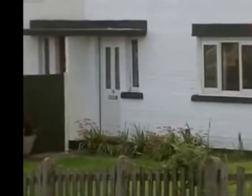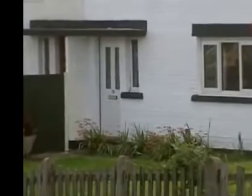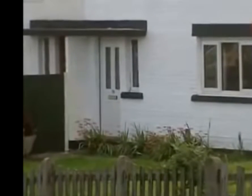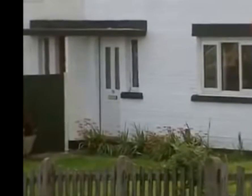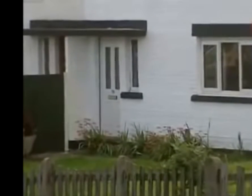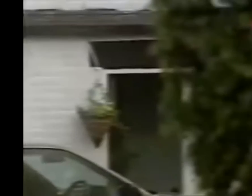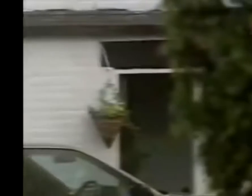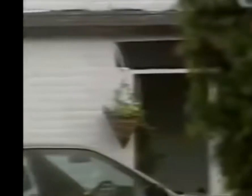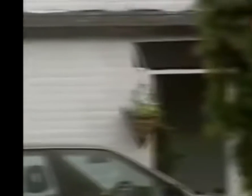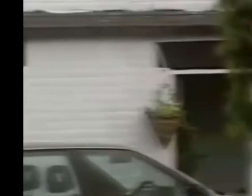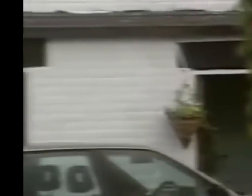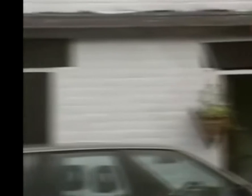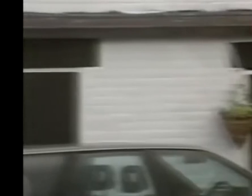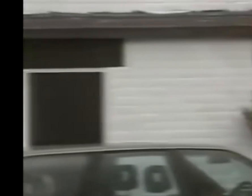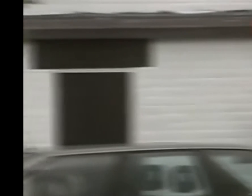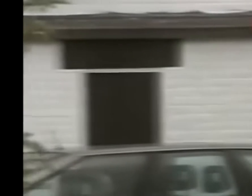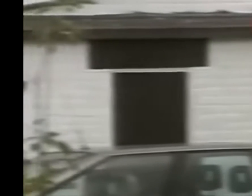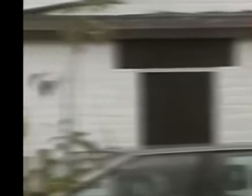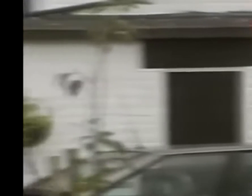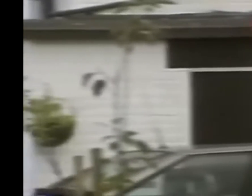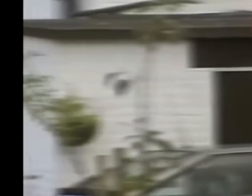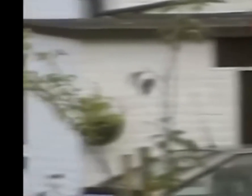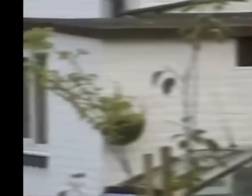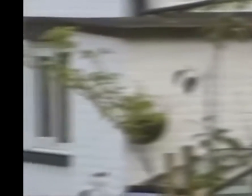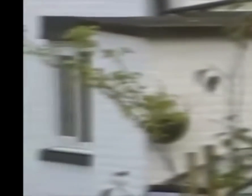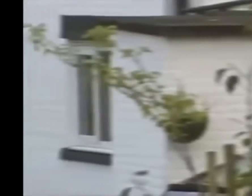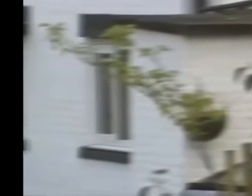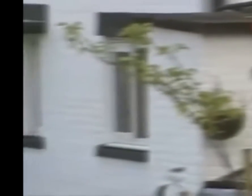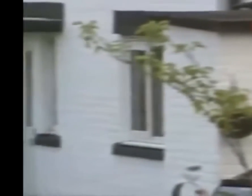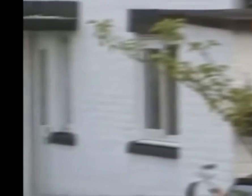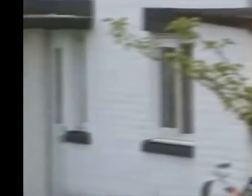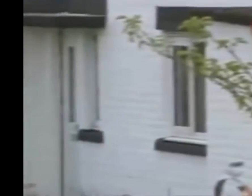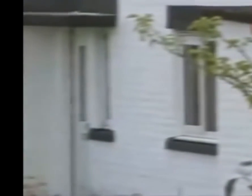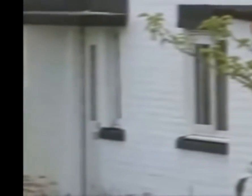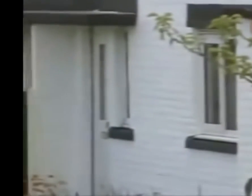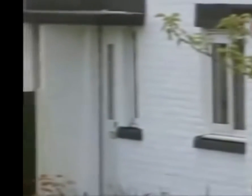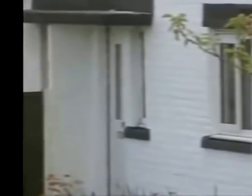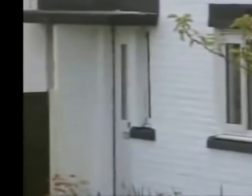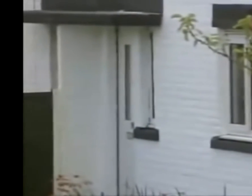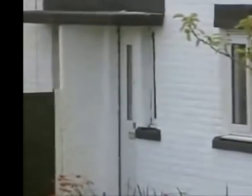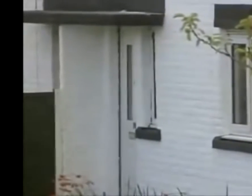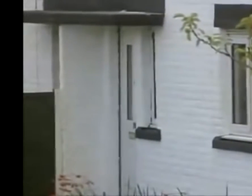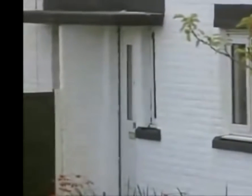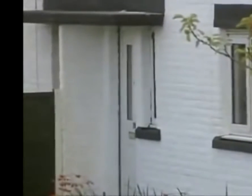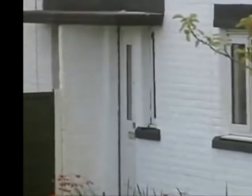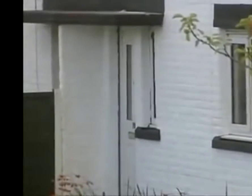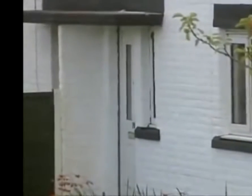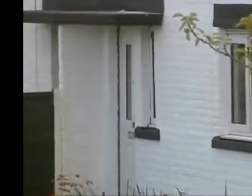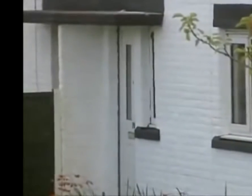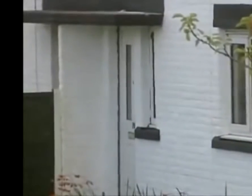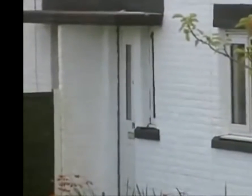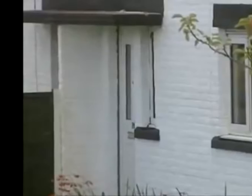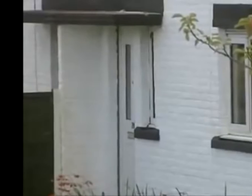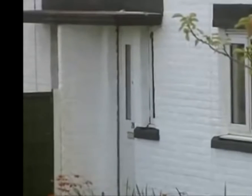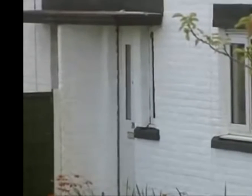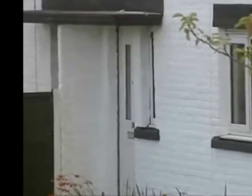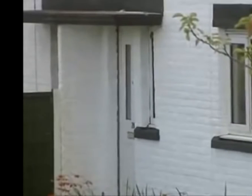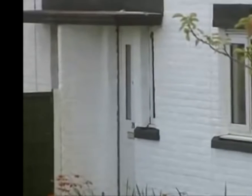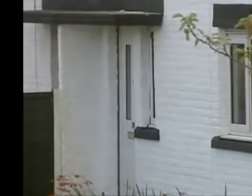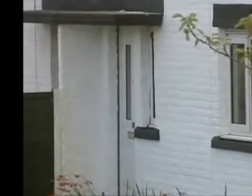father, John, ruled the family with a firm hand. He had little time for his son who was small and timid.